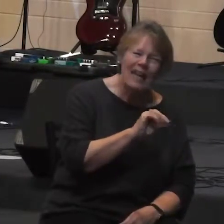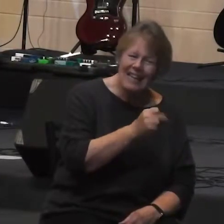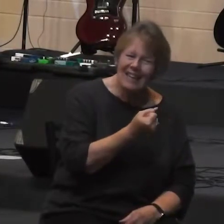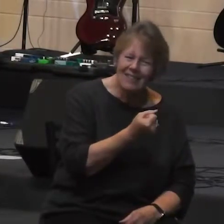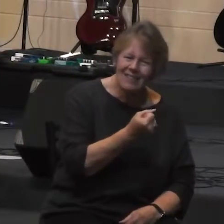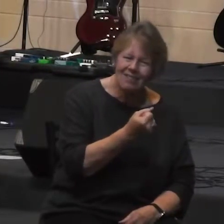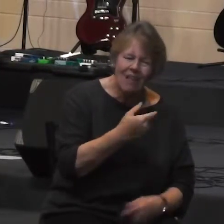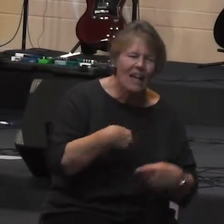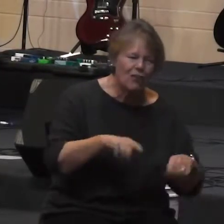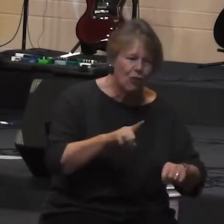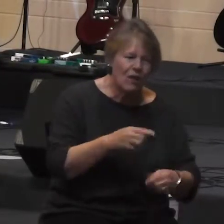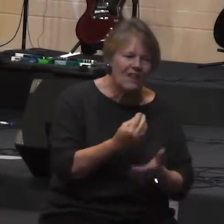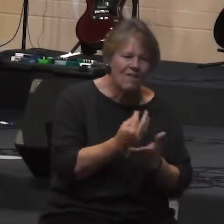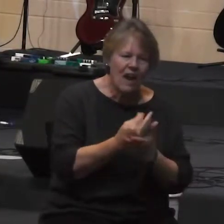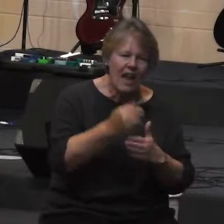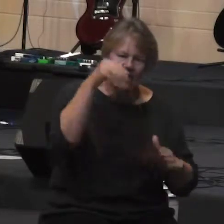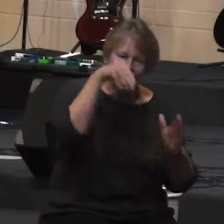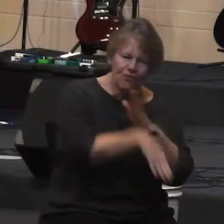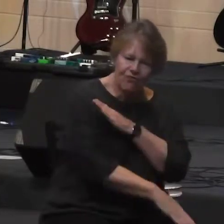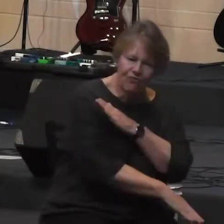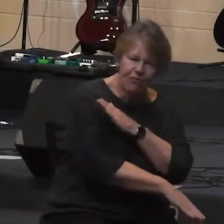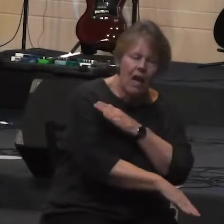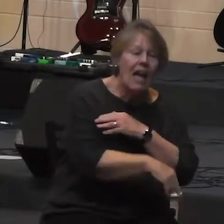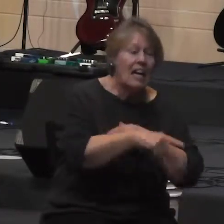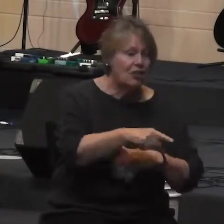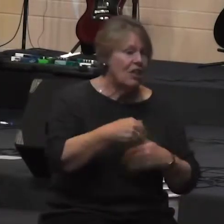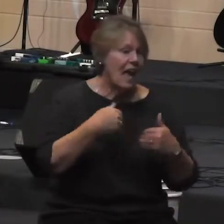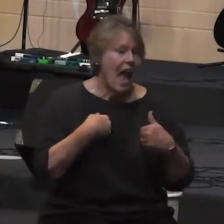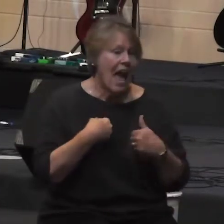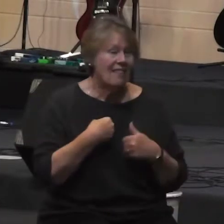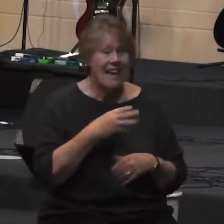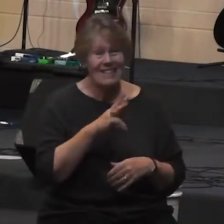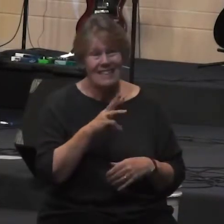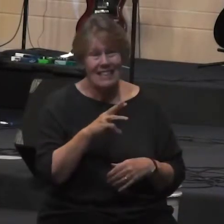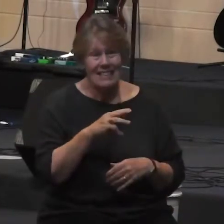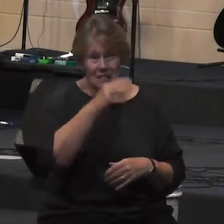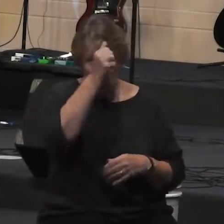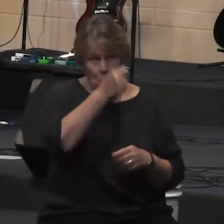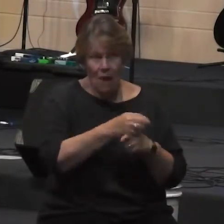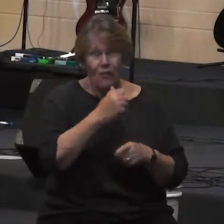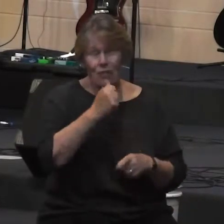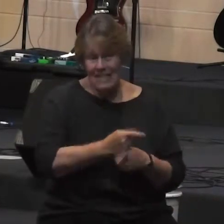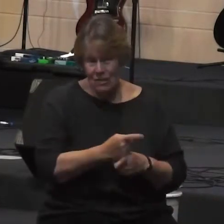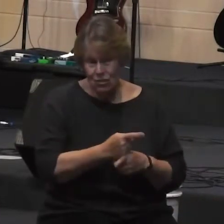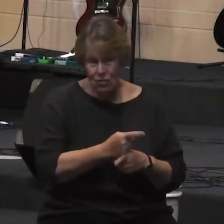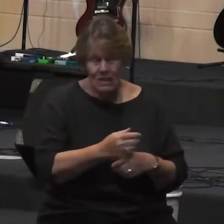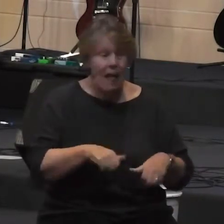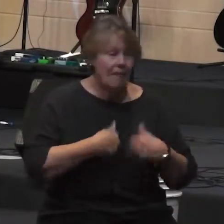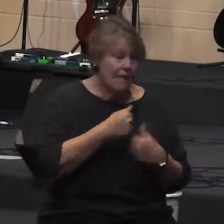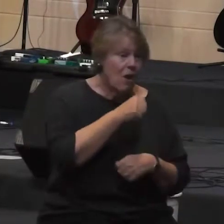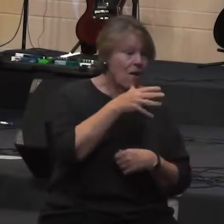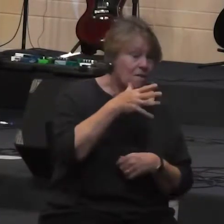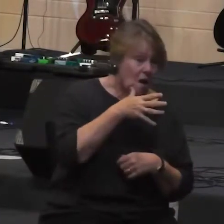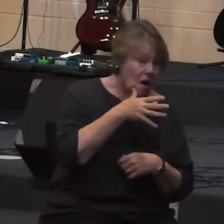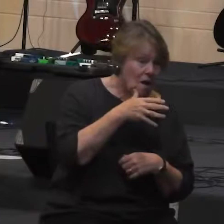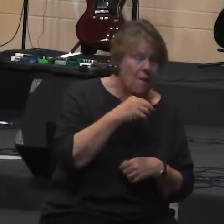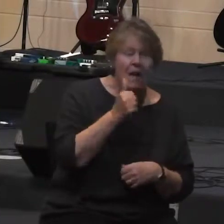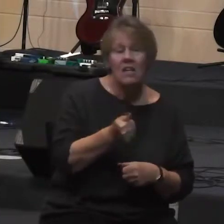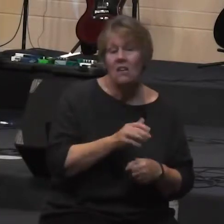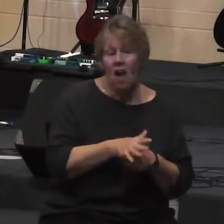six or seven brothers and sisters and so lots of kids on a farm not enough to eat in the depression